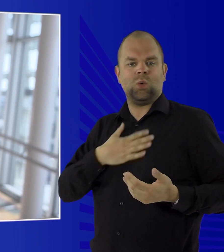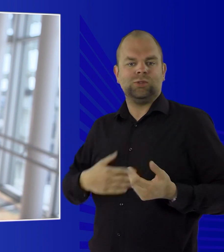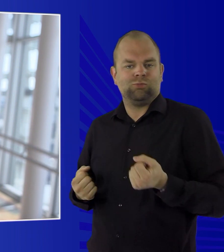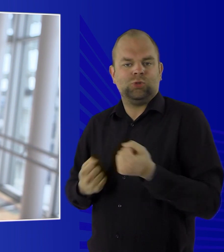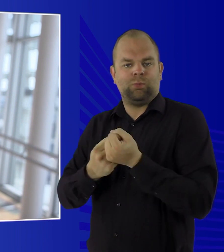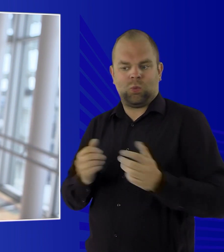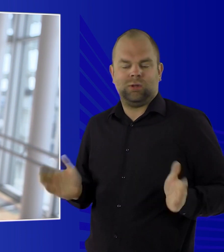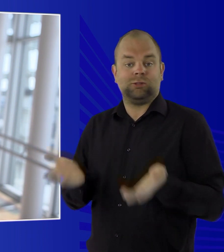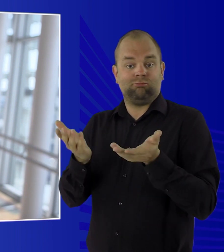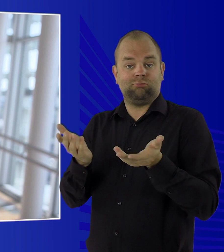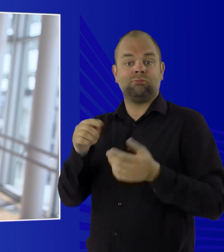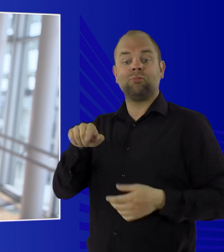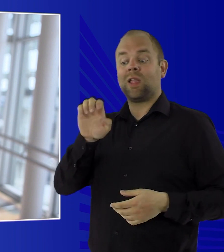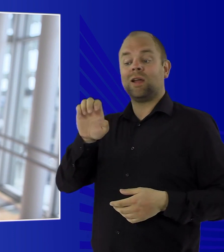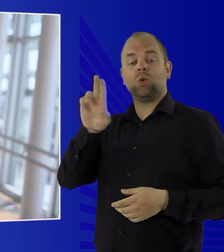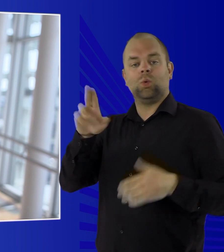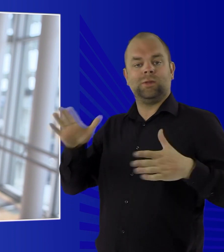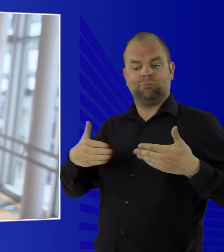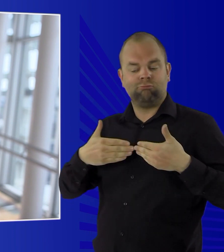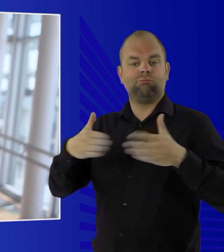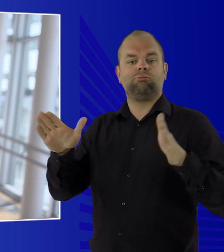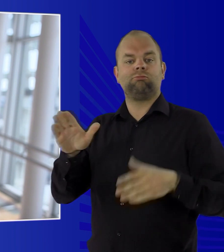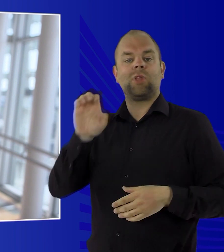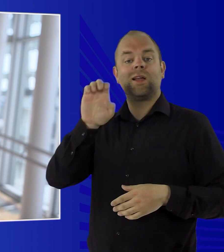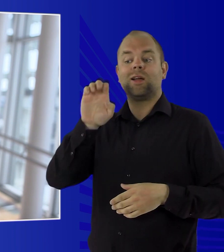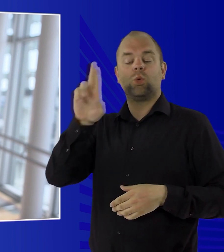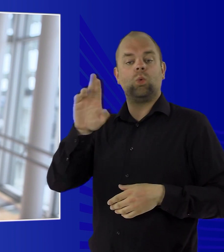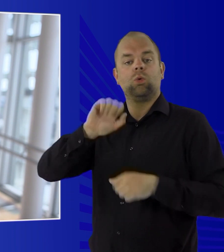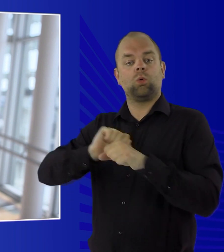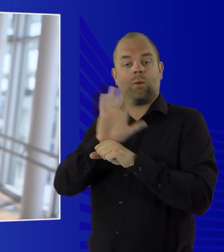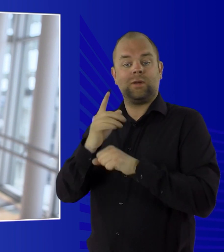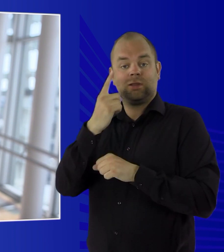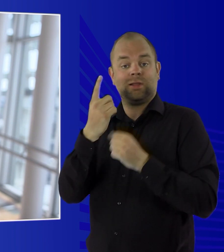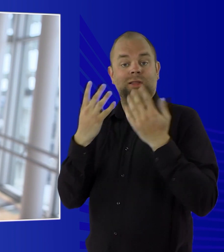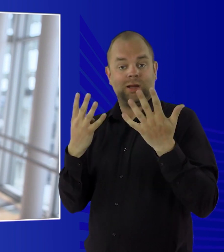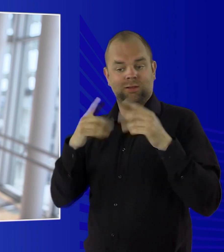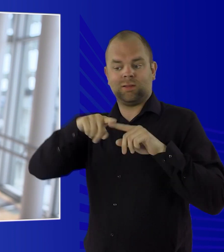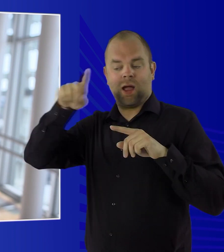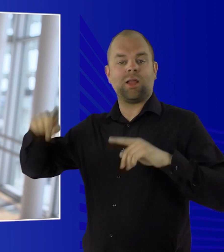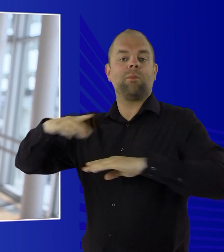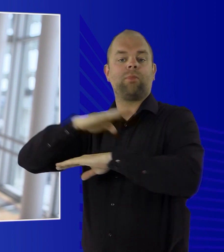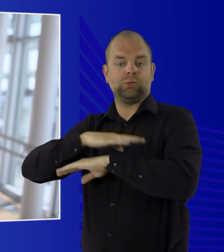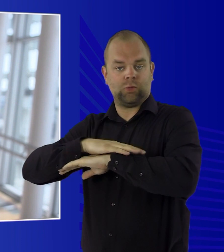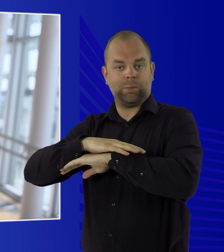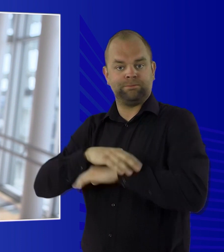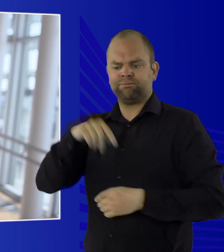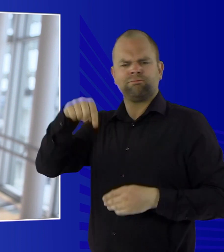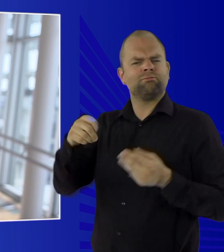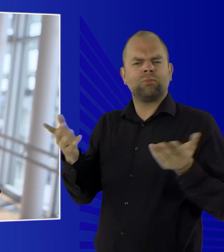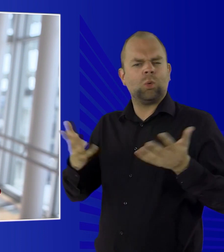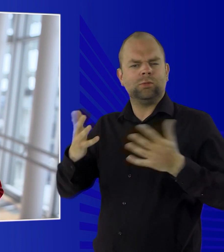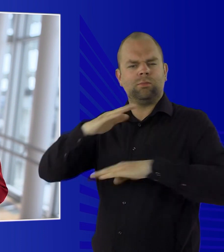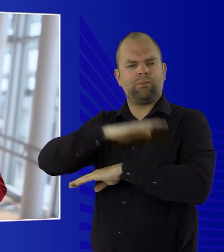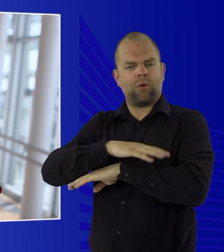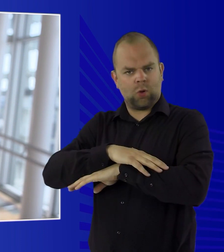Union COVID-19 Data Platform. Researchers will be able to store, share and analyse